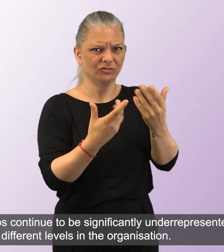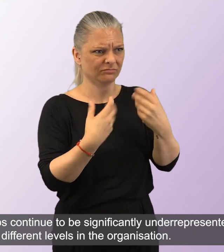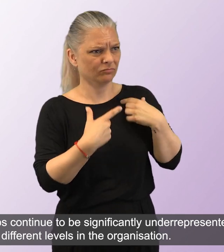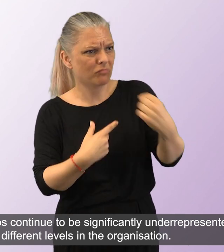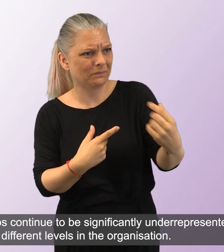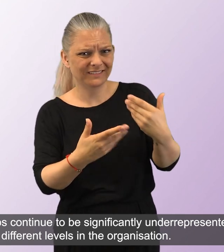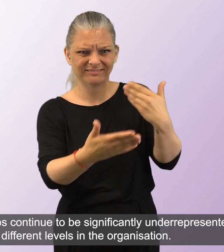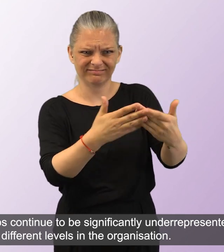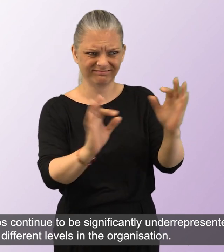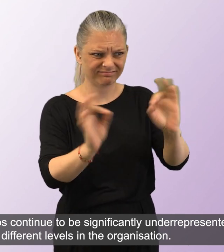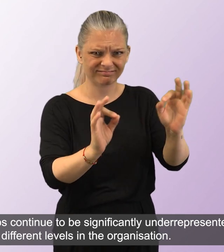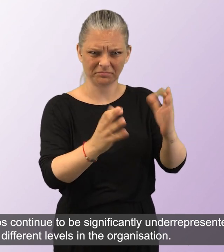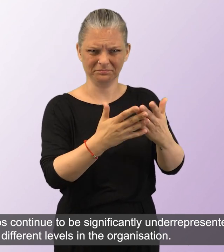different levels in the organisation.